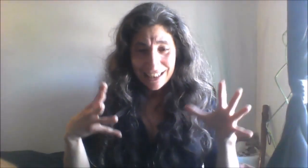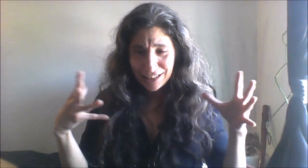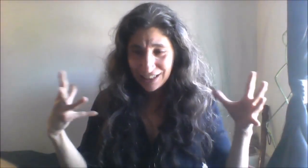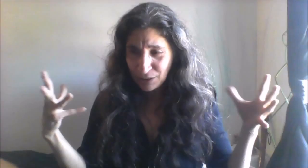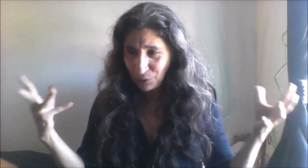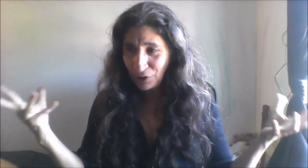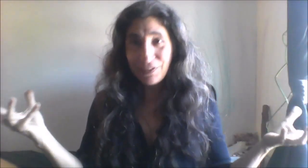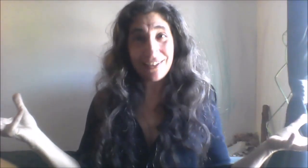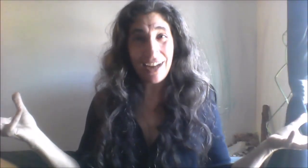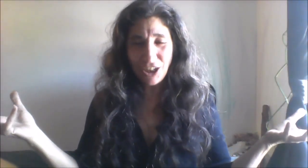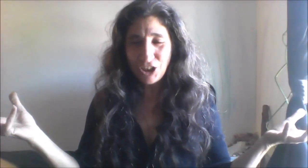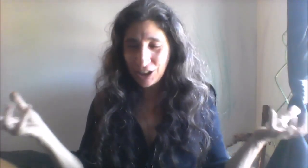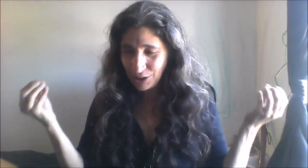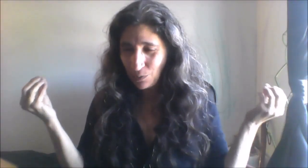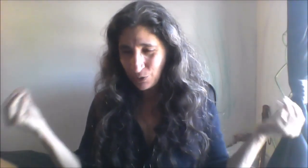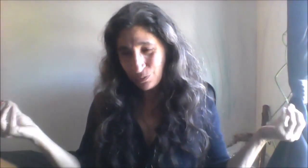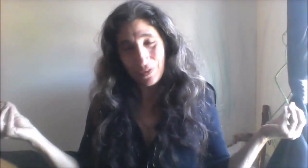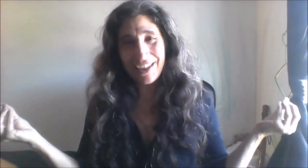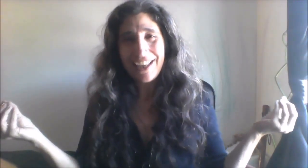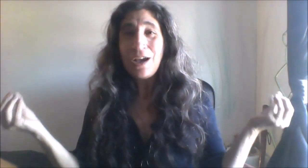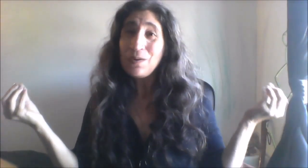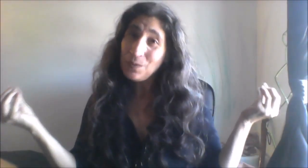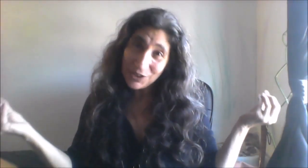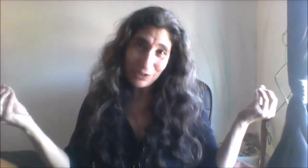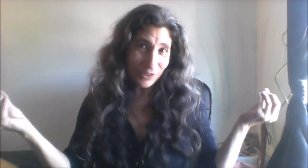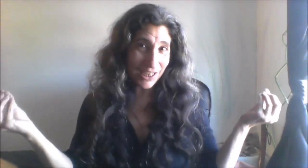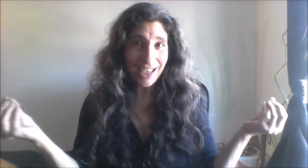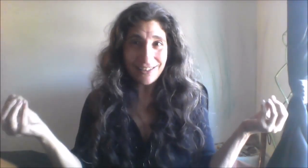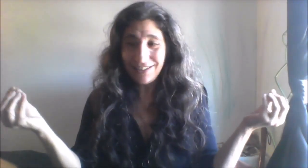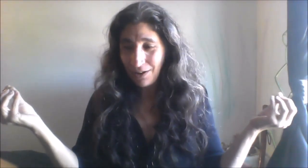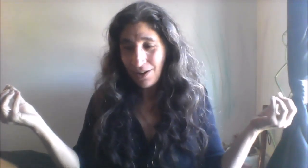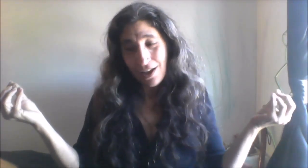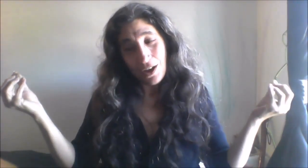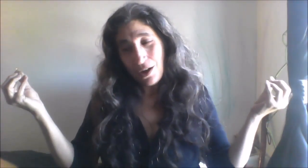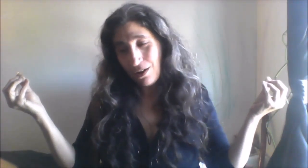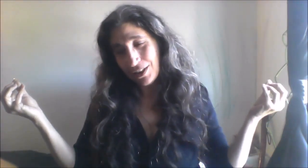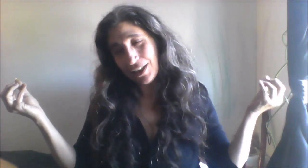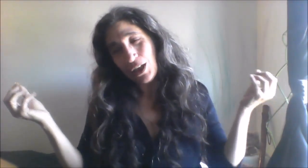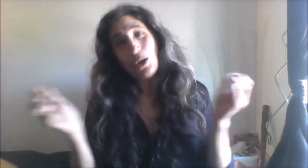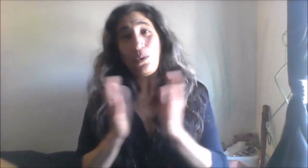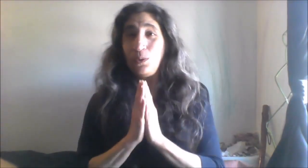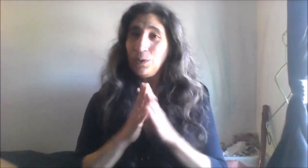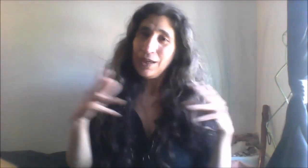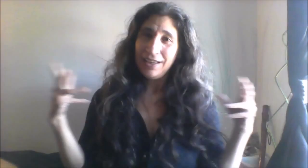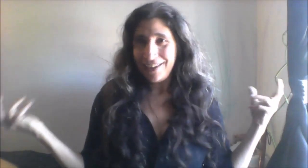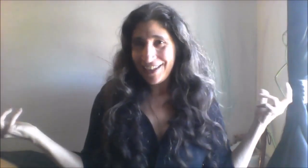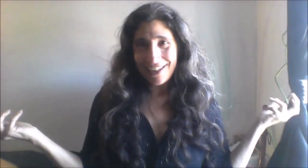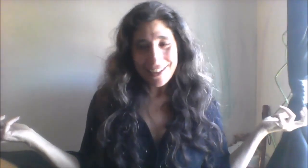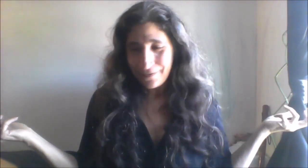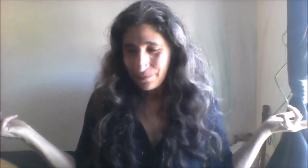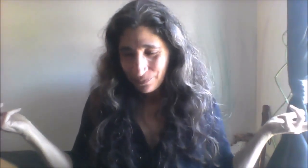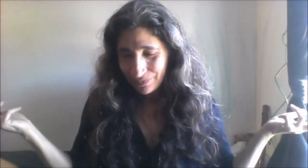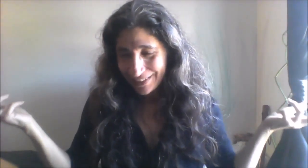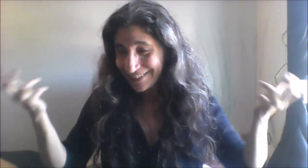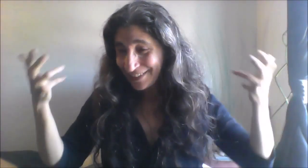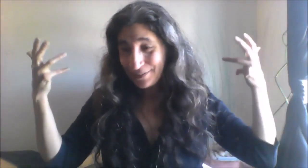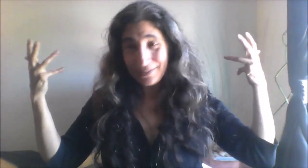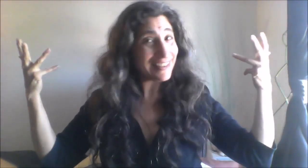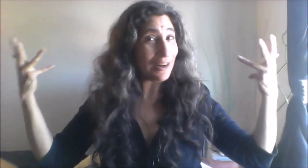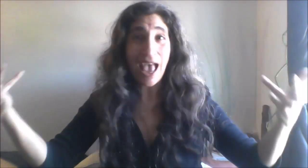day namaste and i will see you again next month if you don't pop in every day